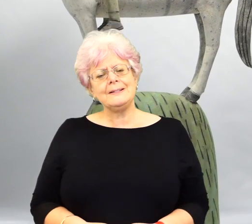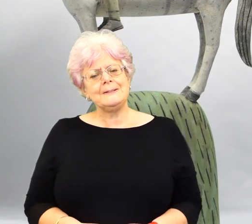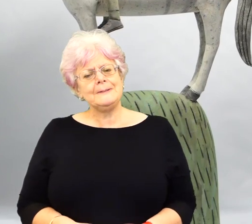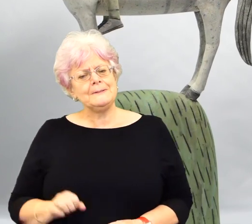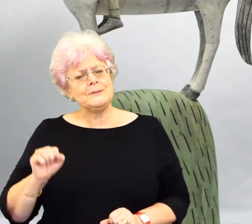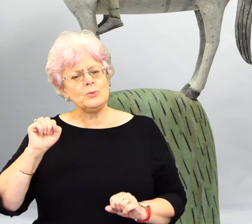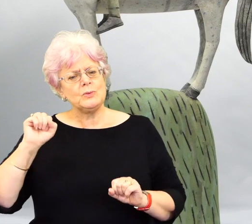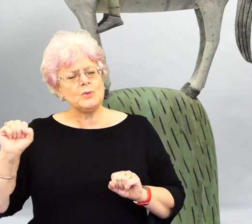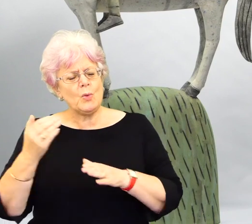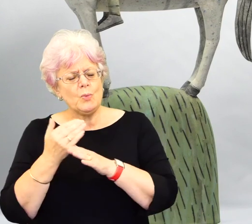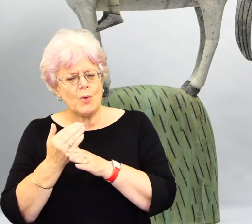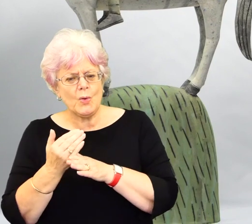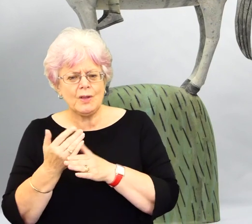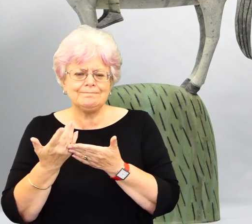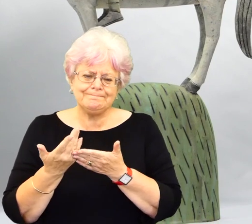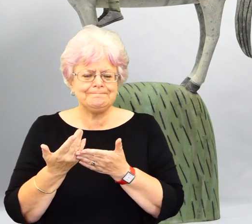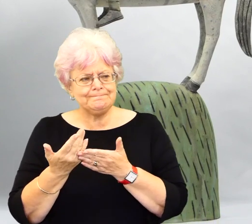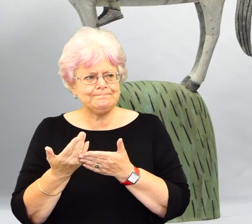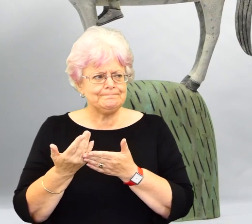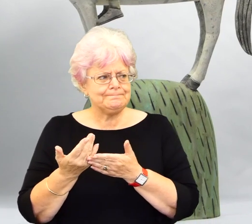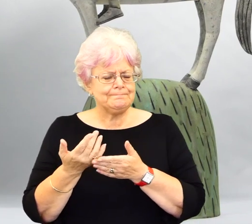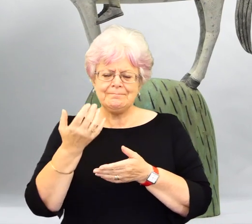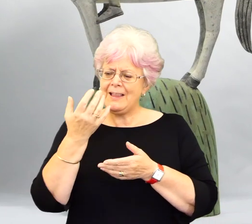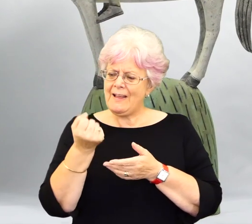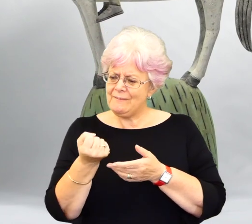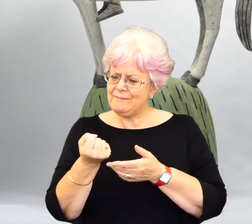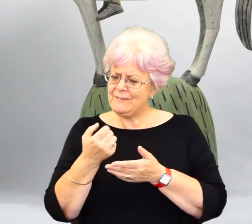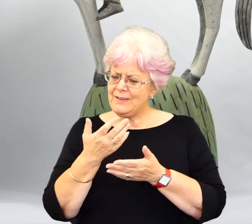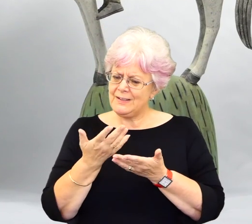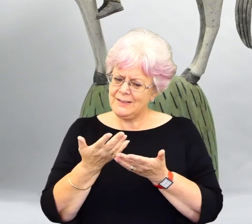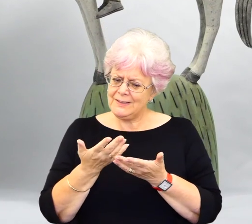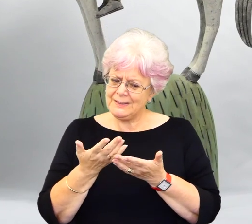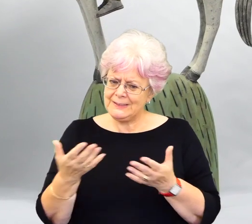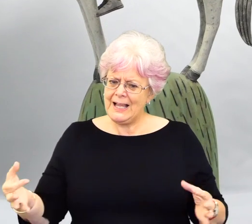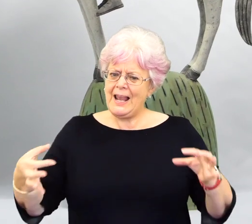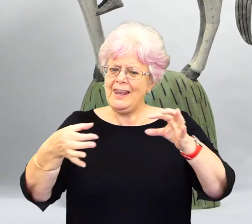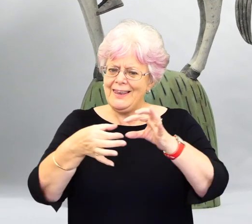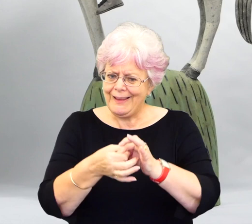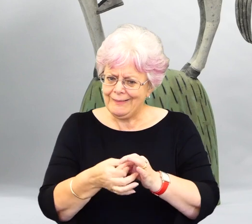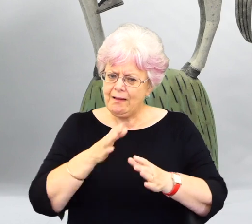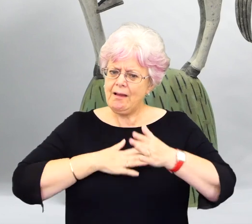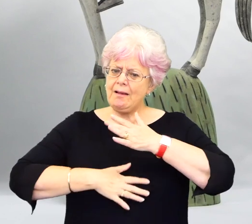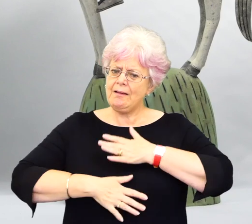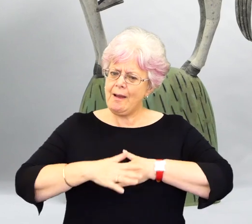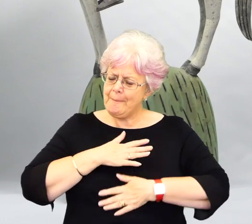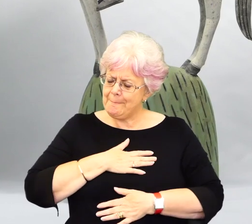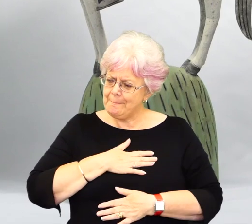people and animals together in your work seem to have a very calm sense of being together, sort of